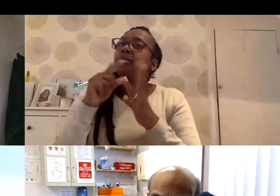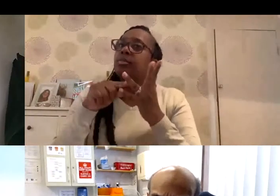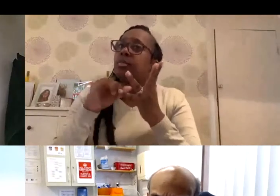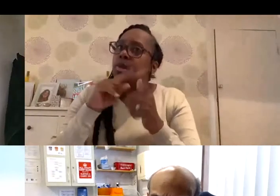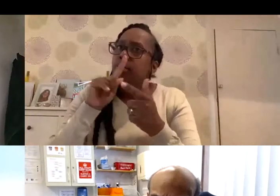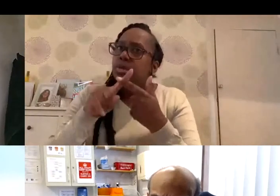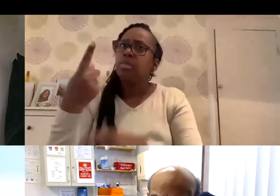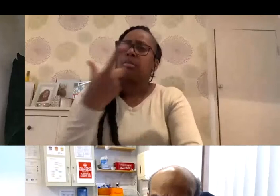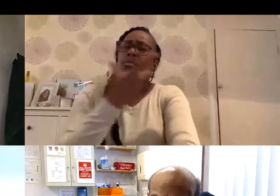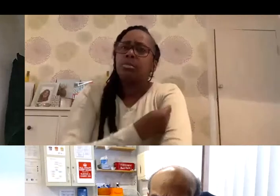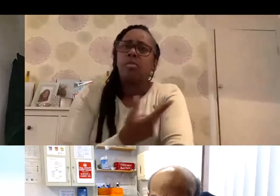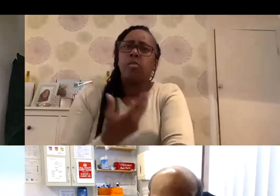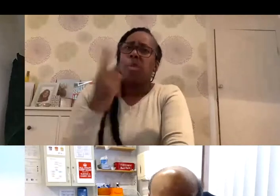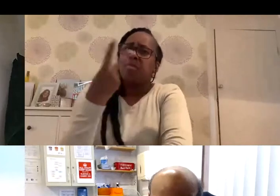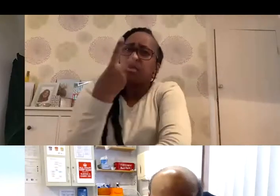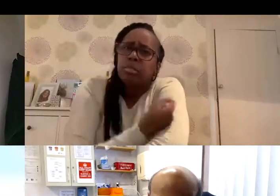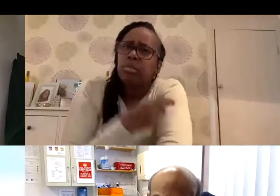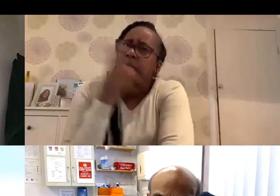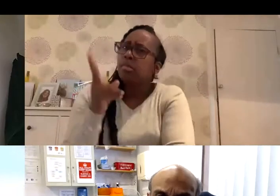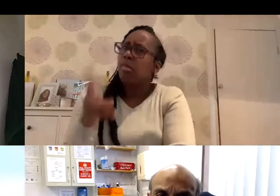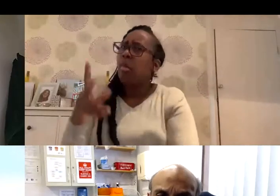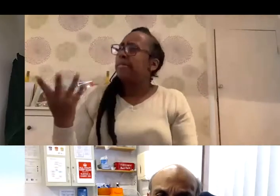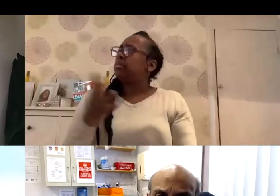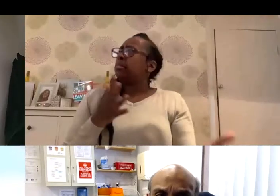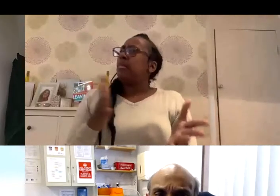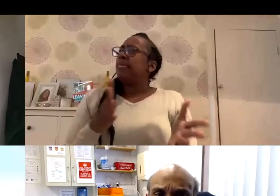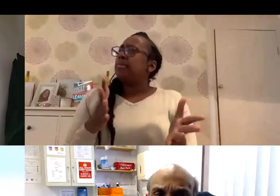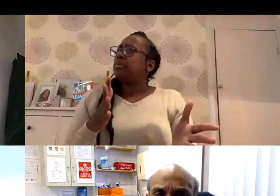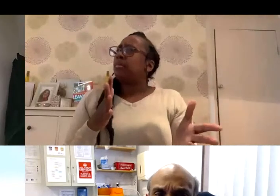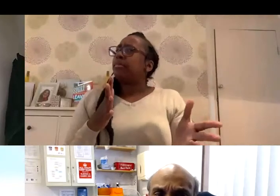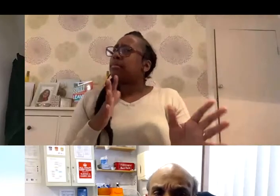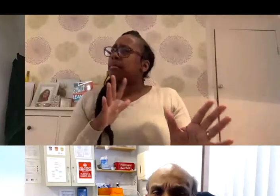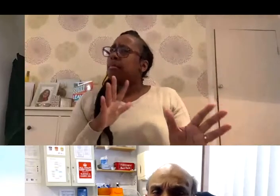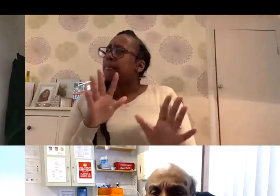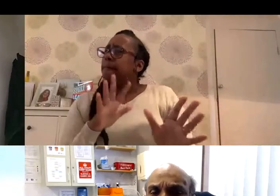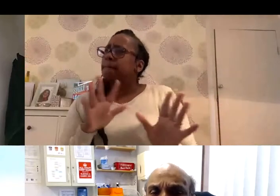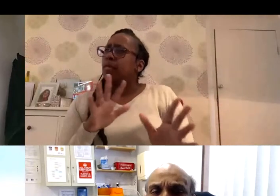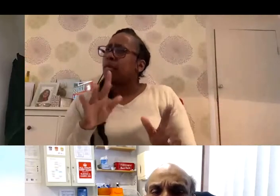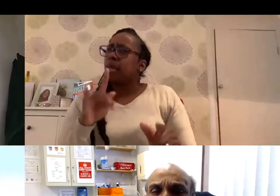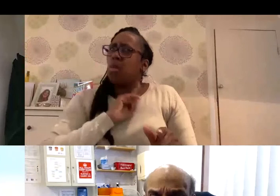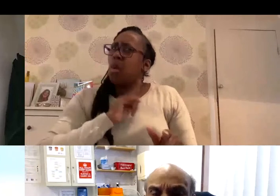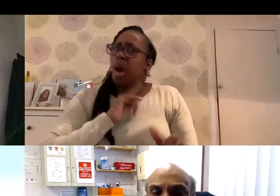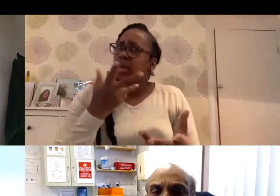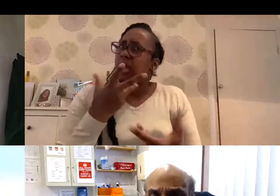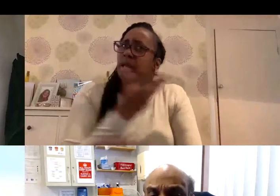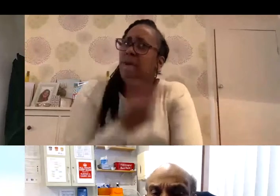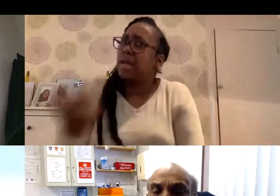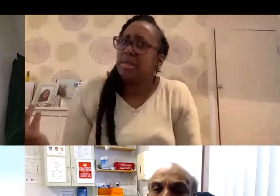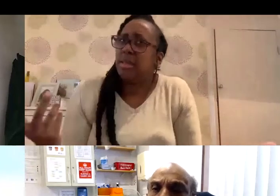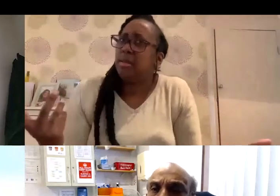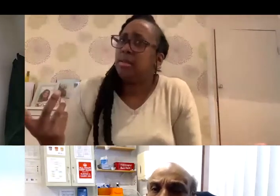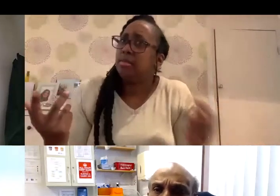And how do they, kind of, there's a little bit of it that, and you probably answered some of this, but you know, why should they still get the vaccine if they're still